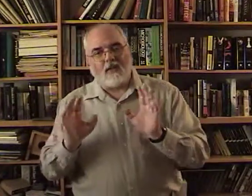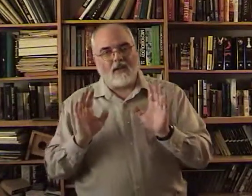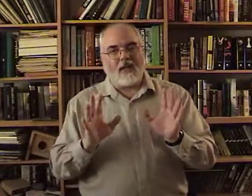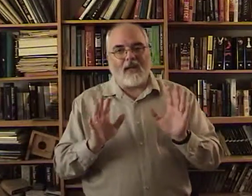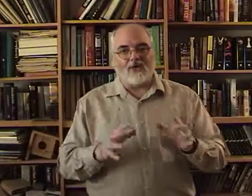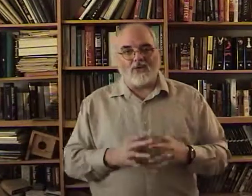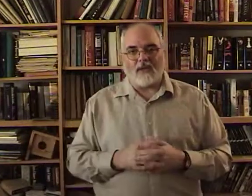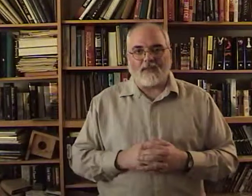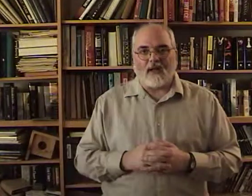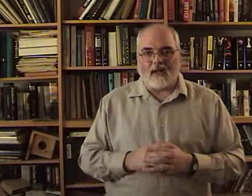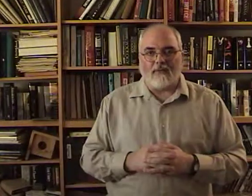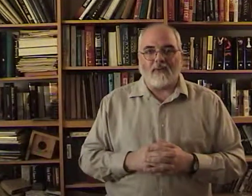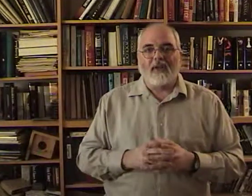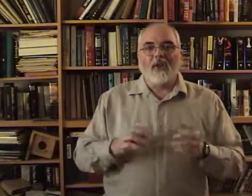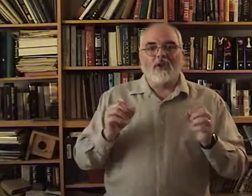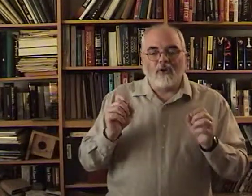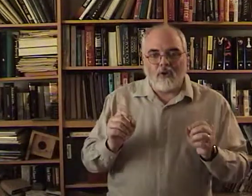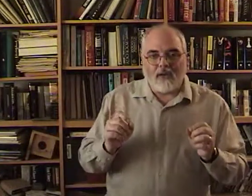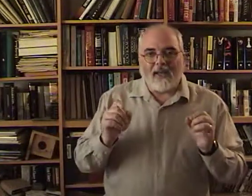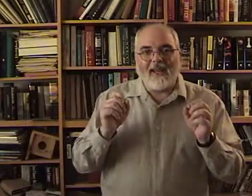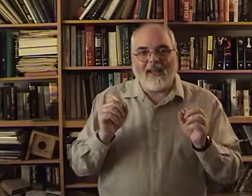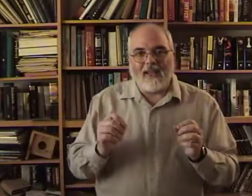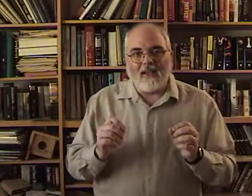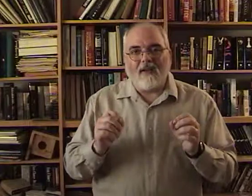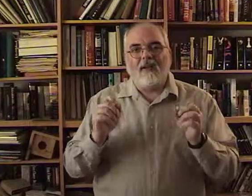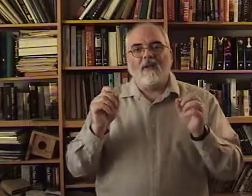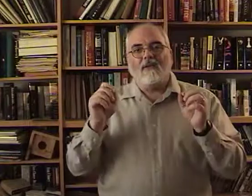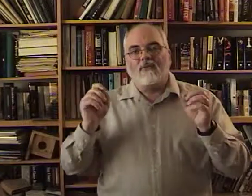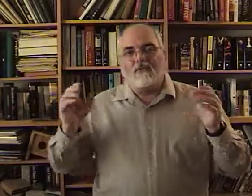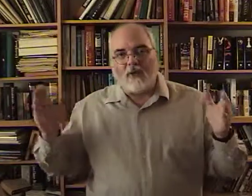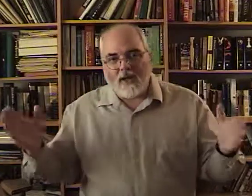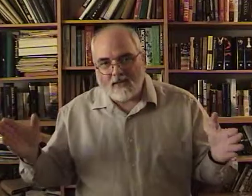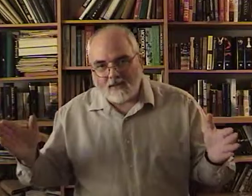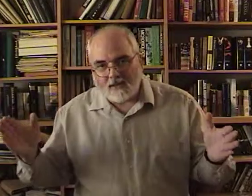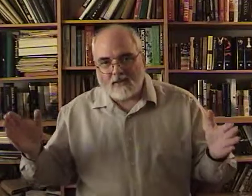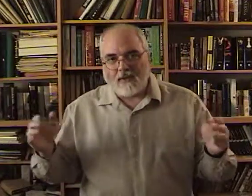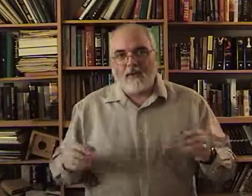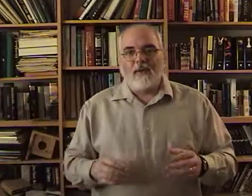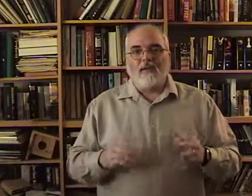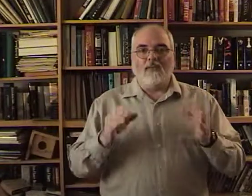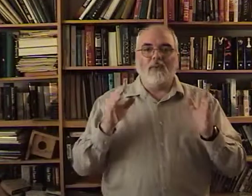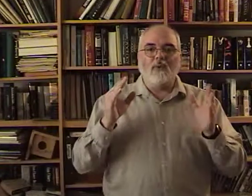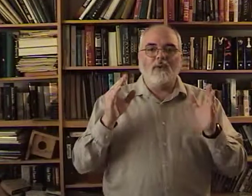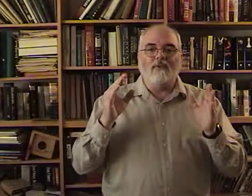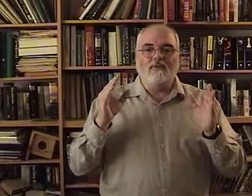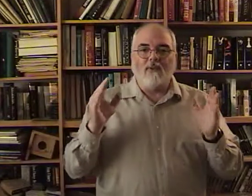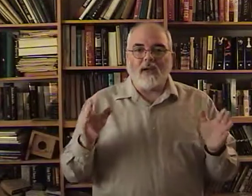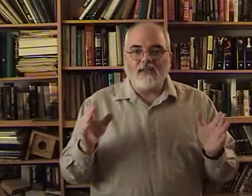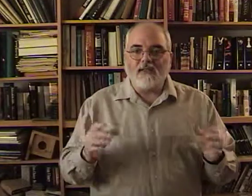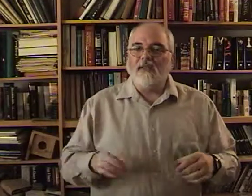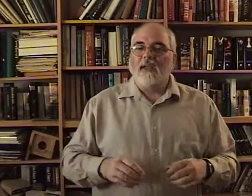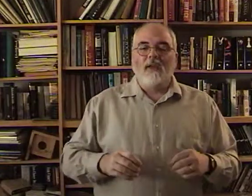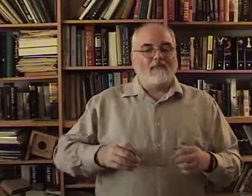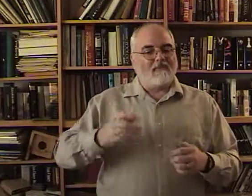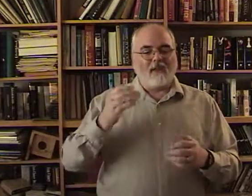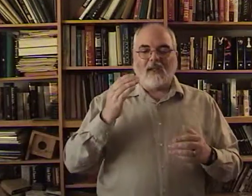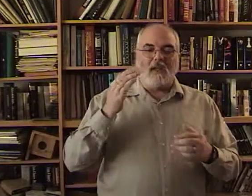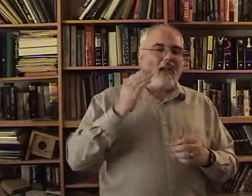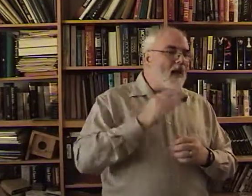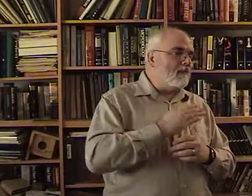I really can't stress that enough. Do it in phrases. If you do it in phrases. It'll help